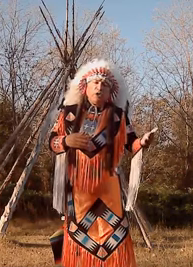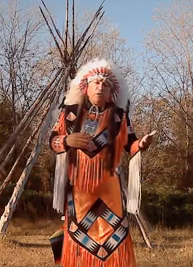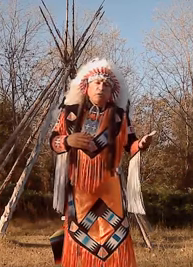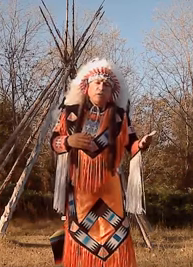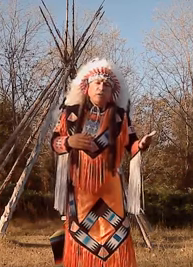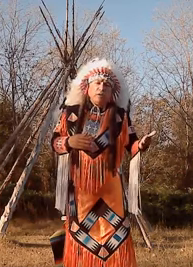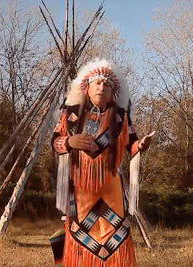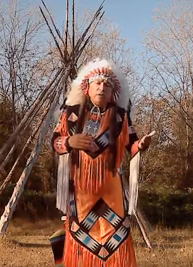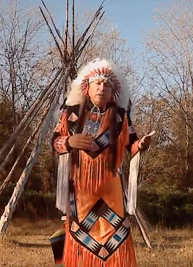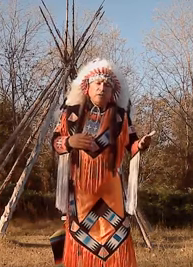differ